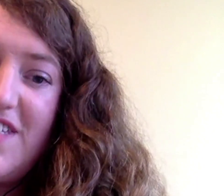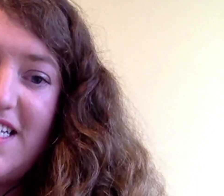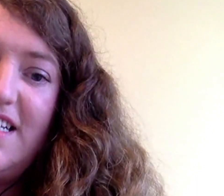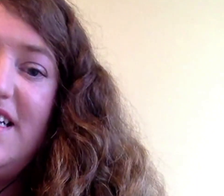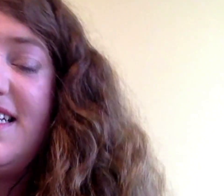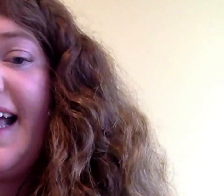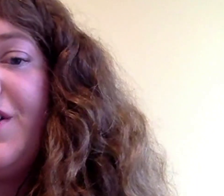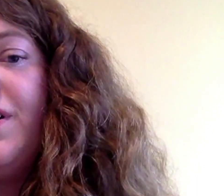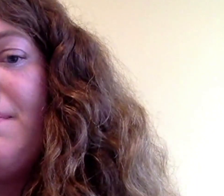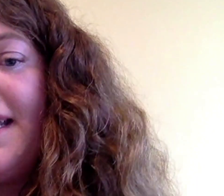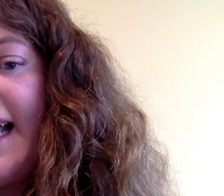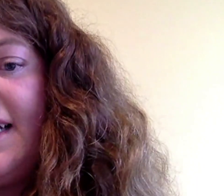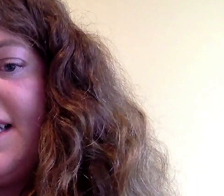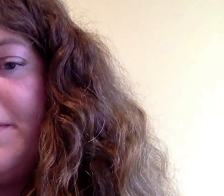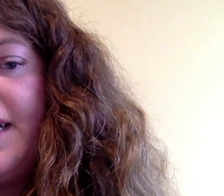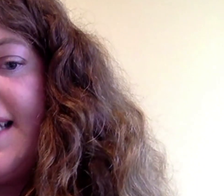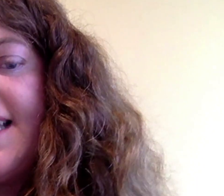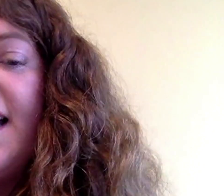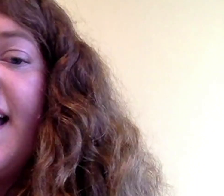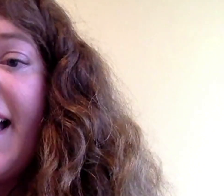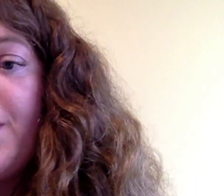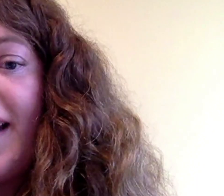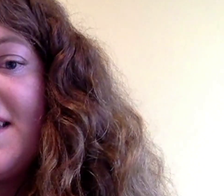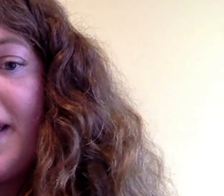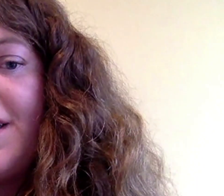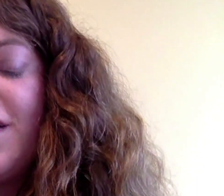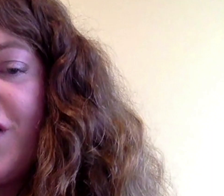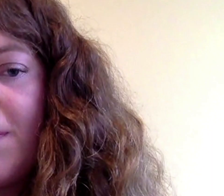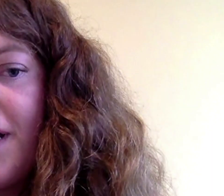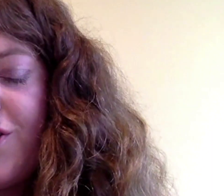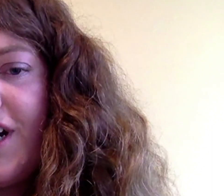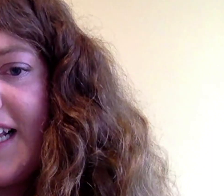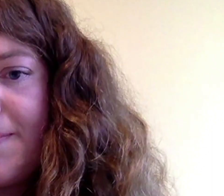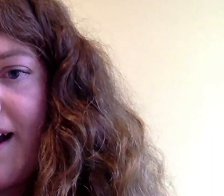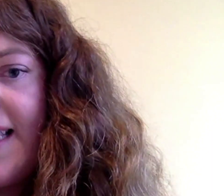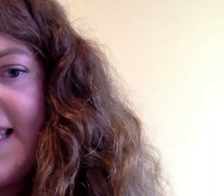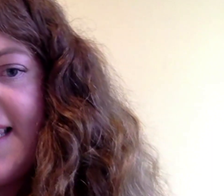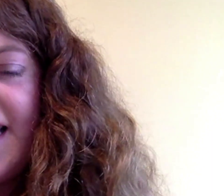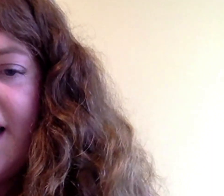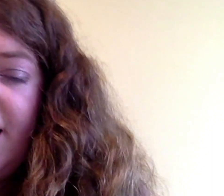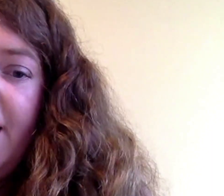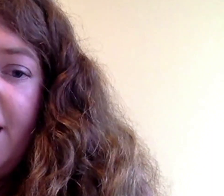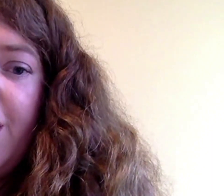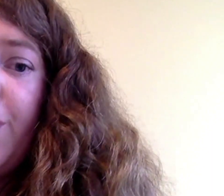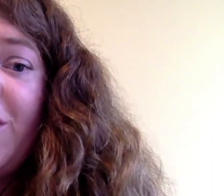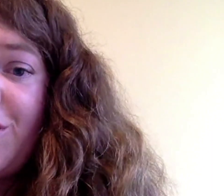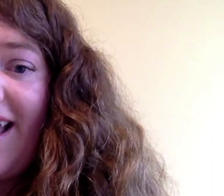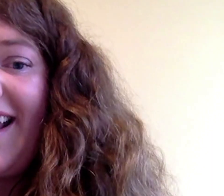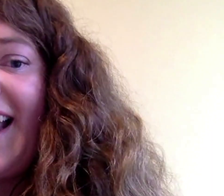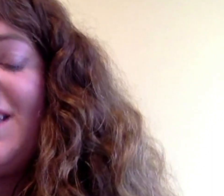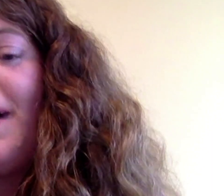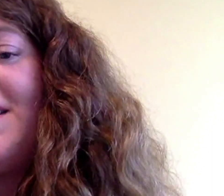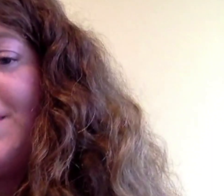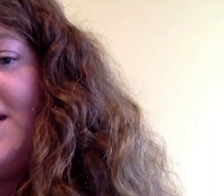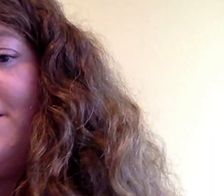across physical, intellectual and mental health disabilities, as well as a mix of urban and rural experiences. We also